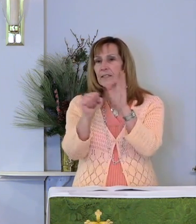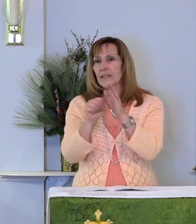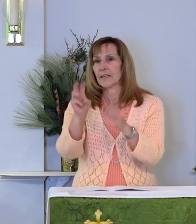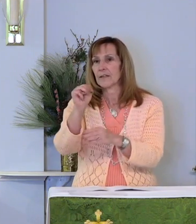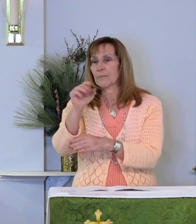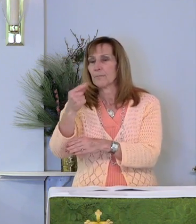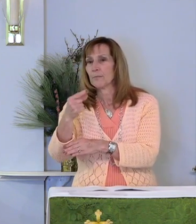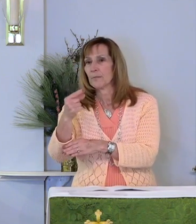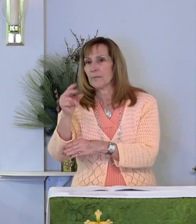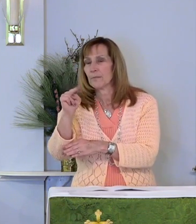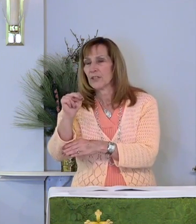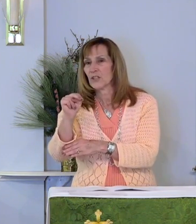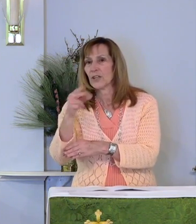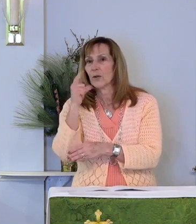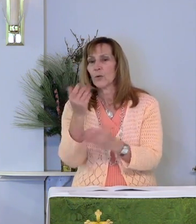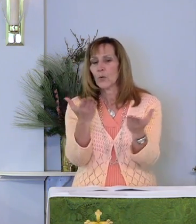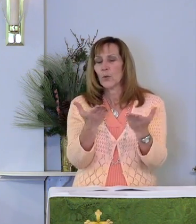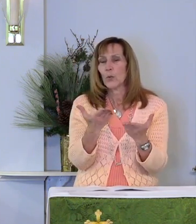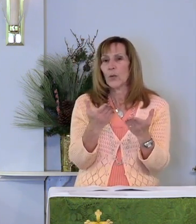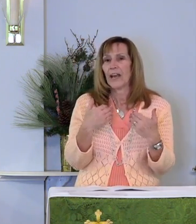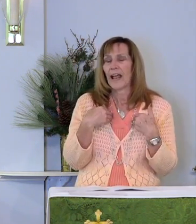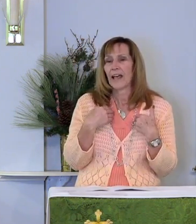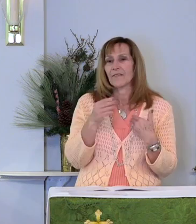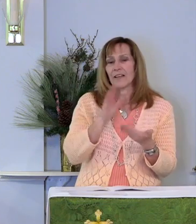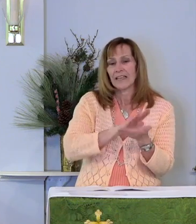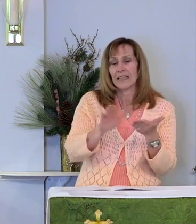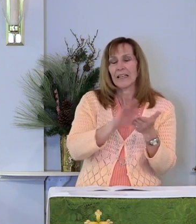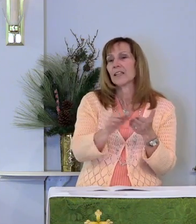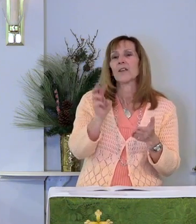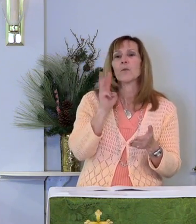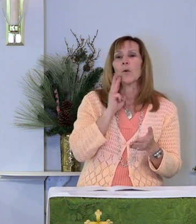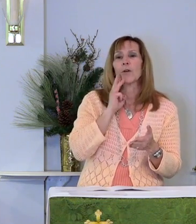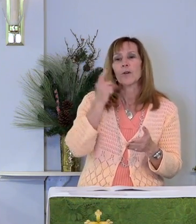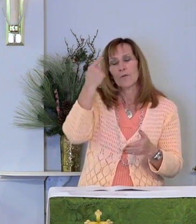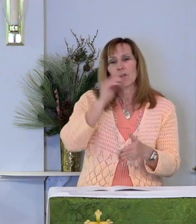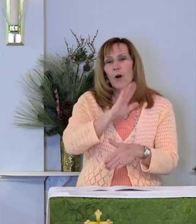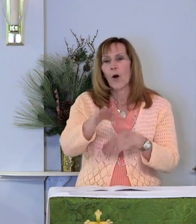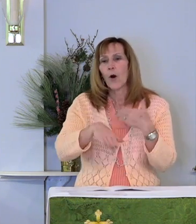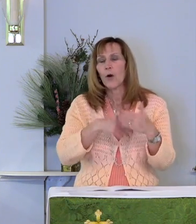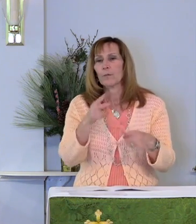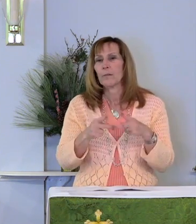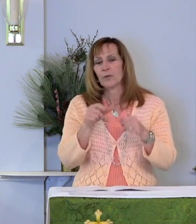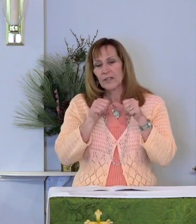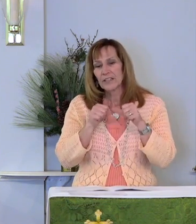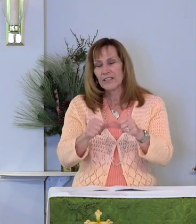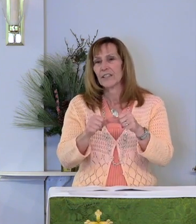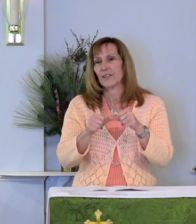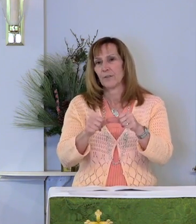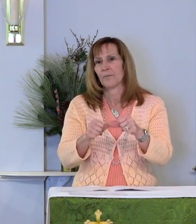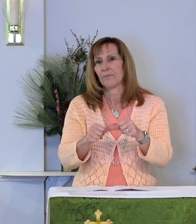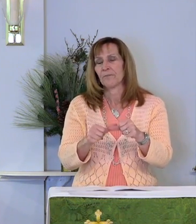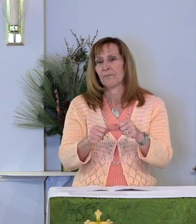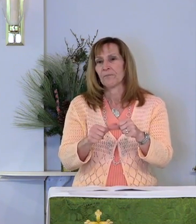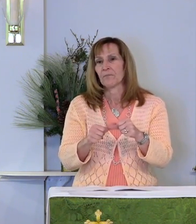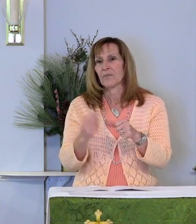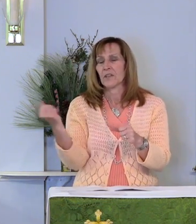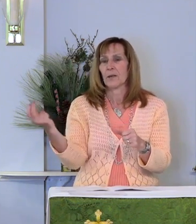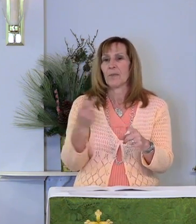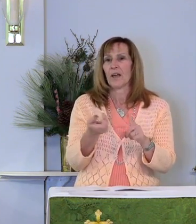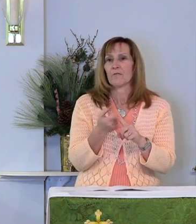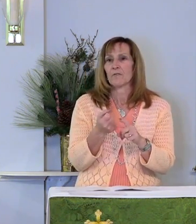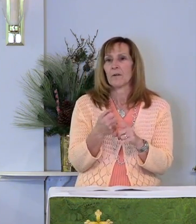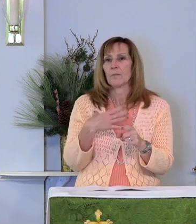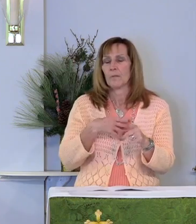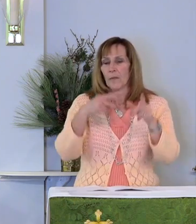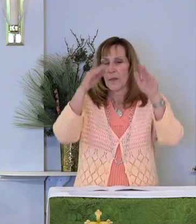who seek clean water, and for all who continue to recover from our winter